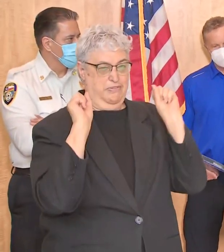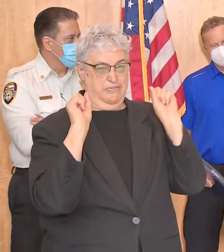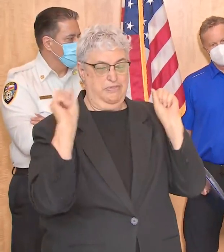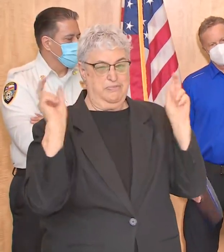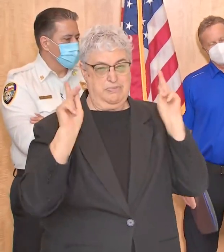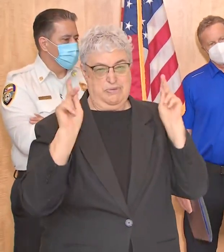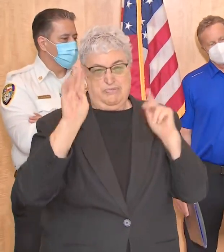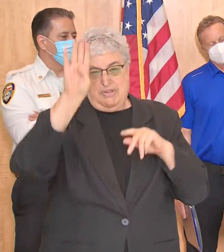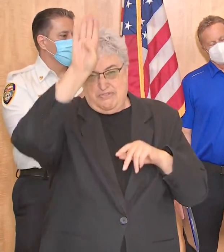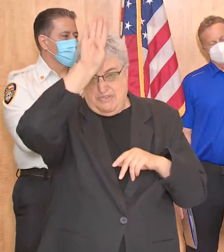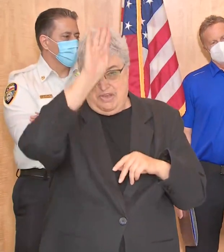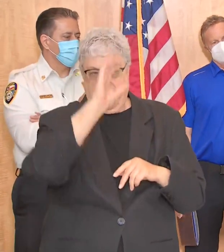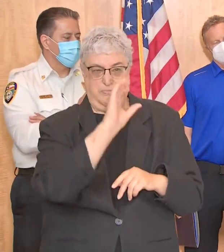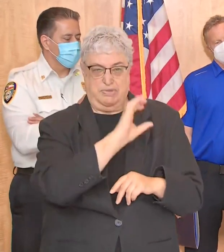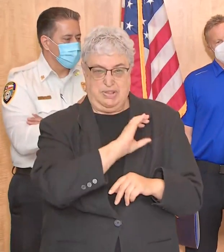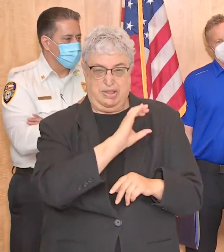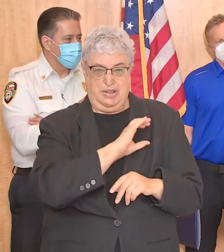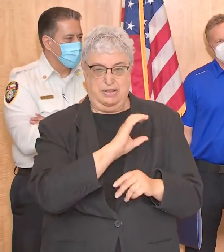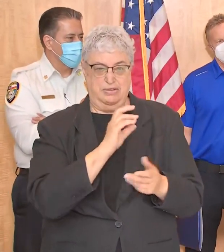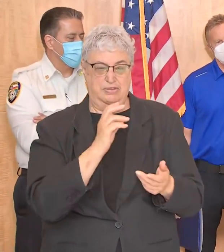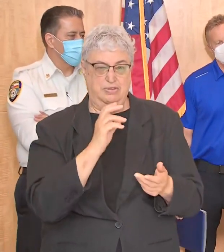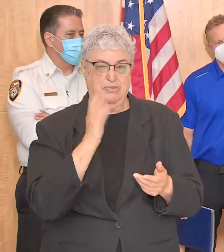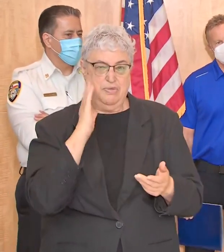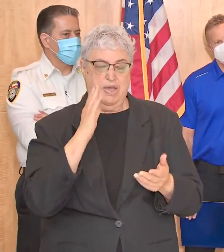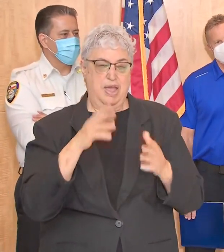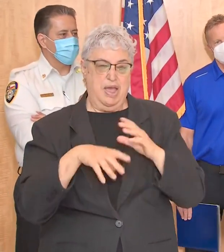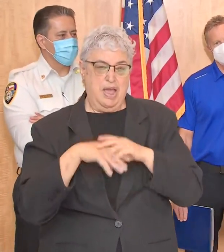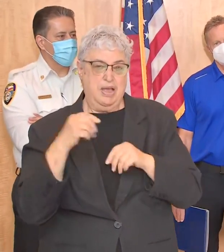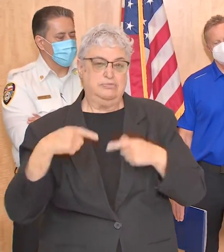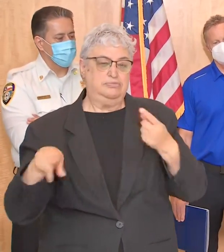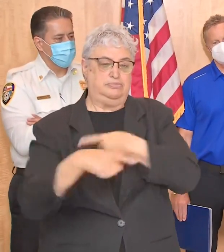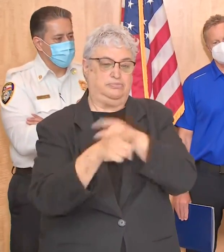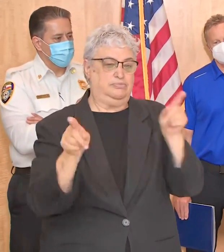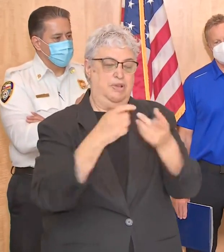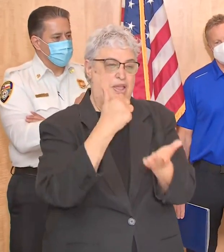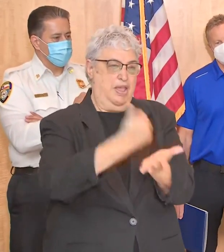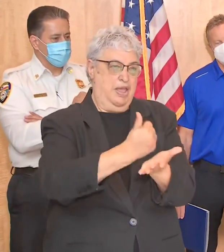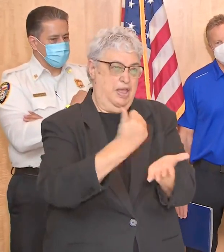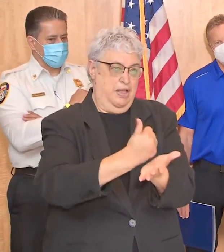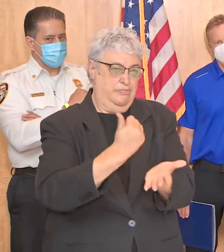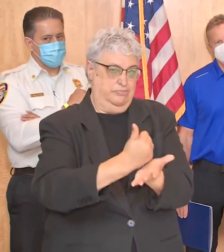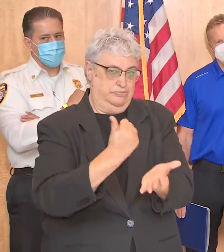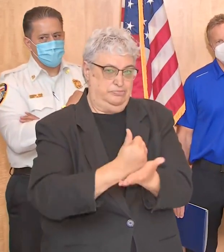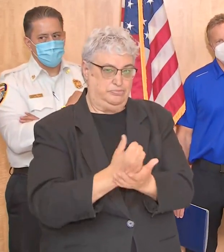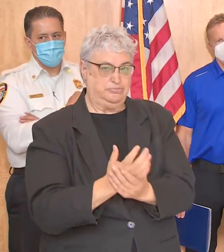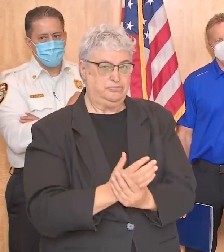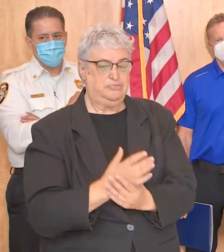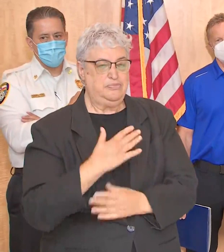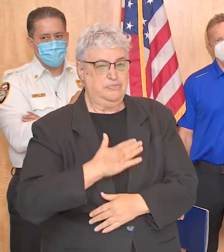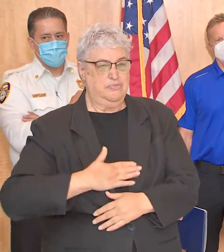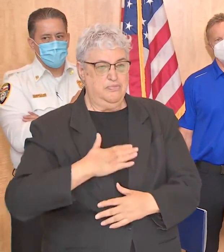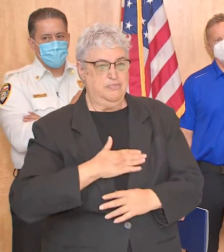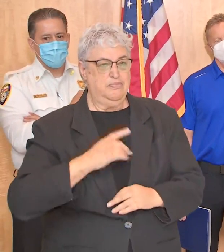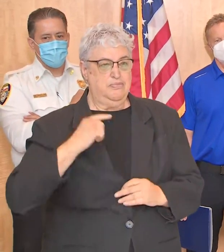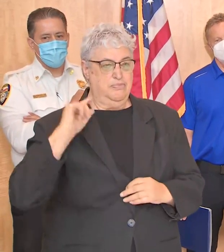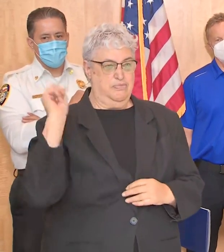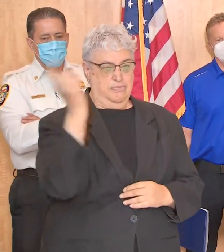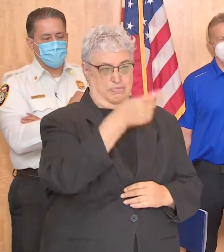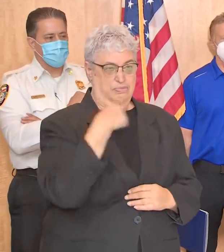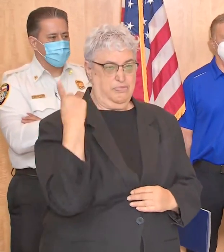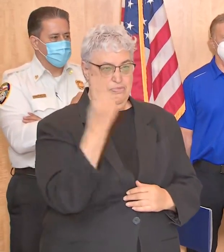responders because they will still be out there I'm asking people to simply to work with all of us